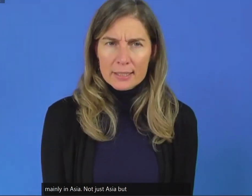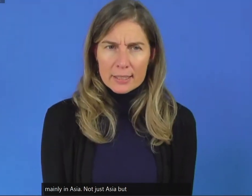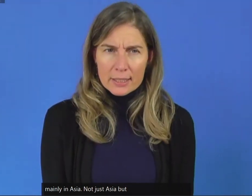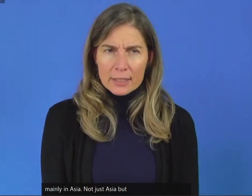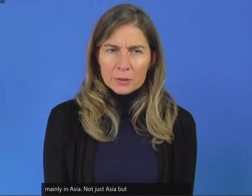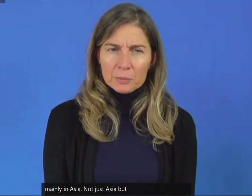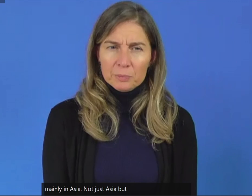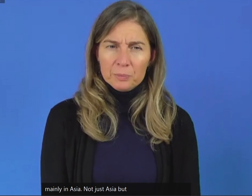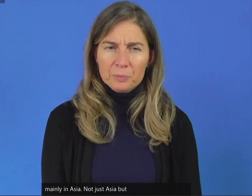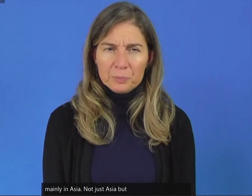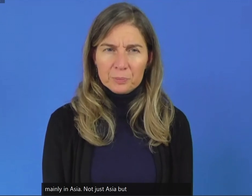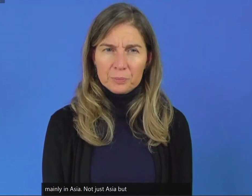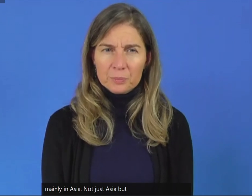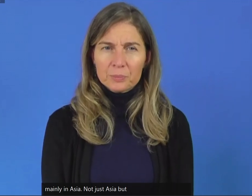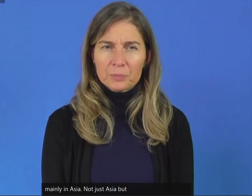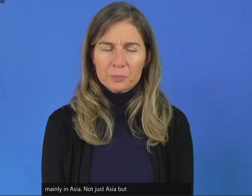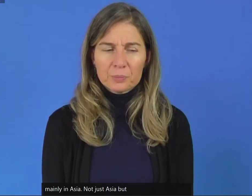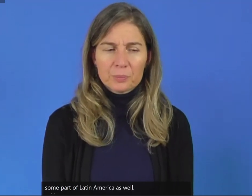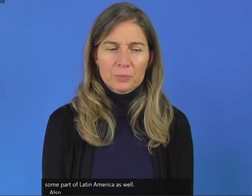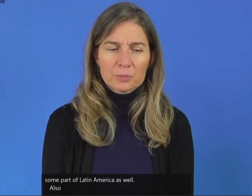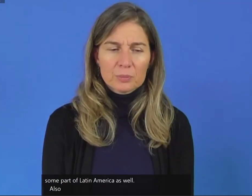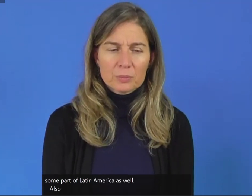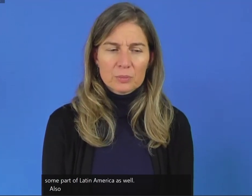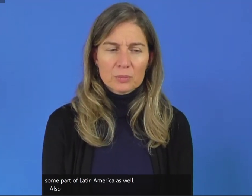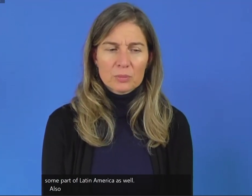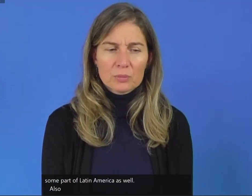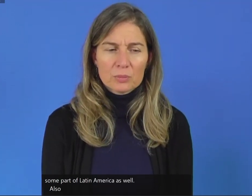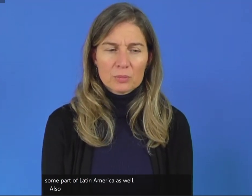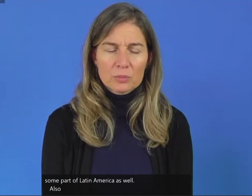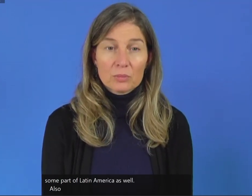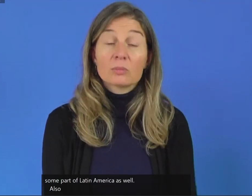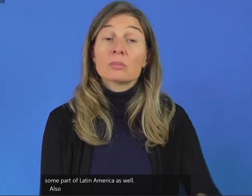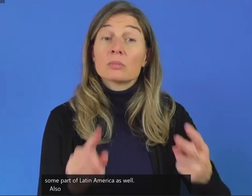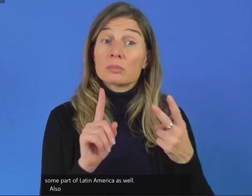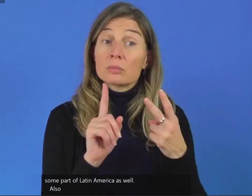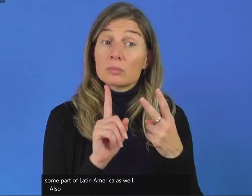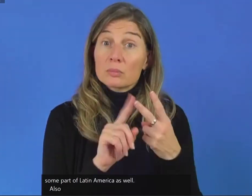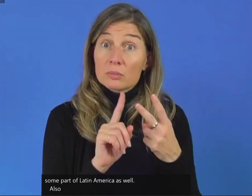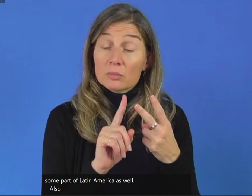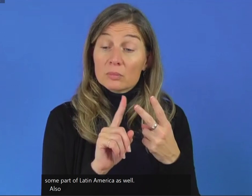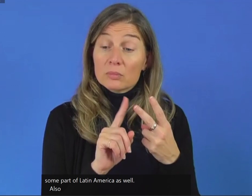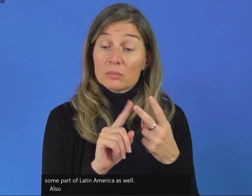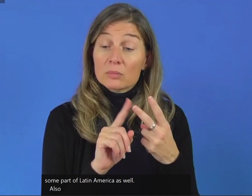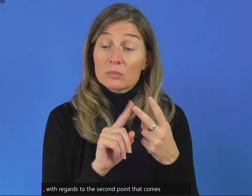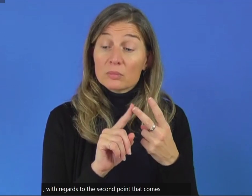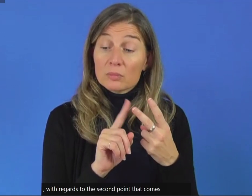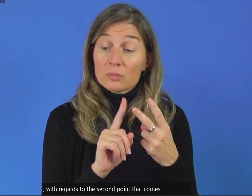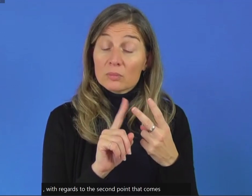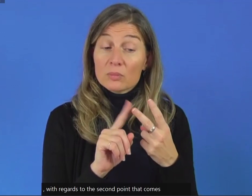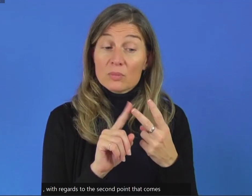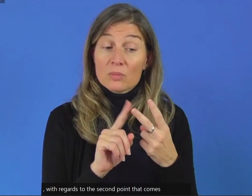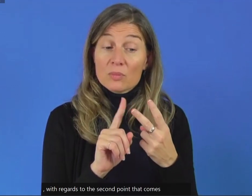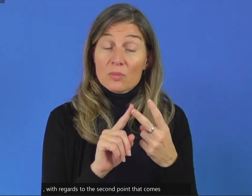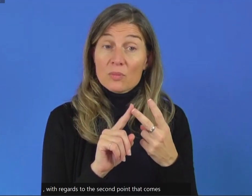second point that comes to mind with this is the training part of the governance